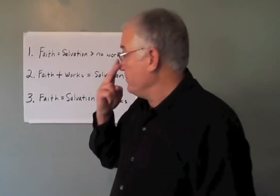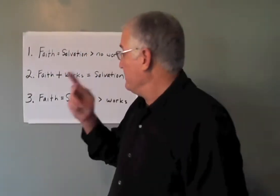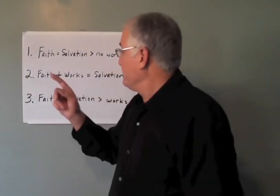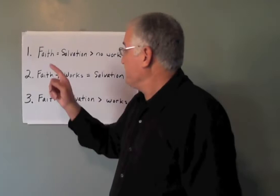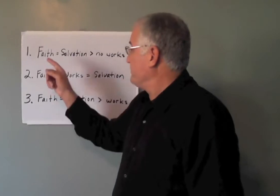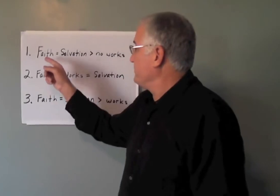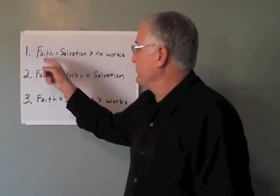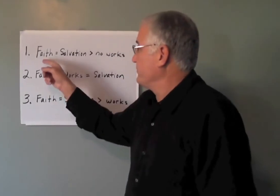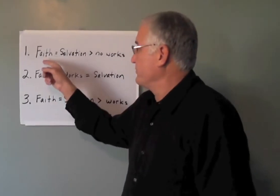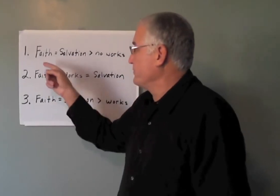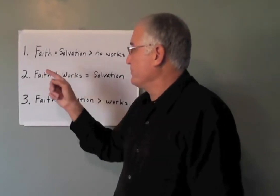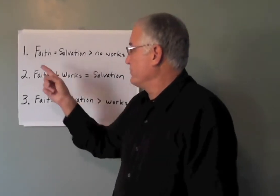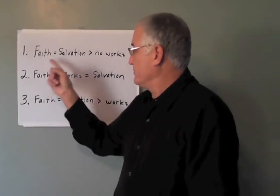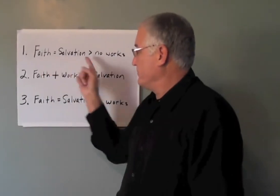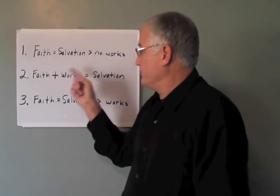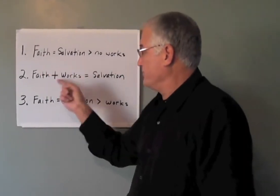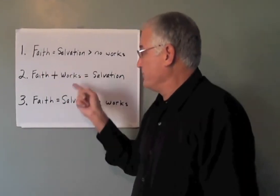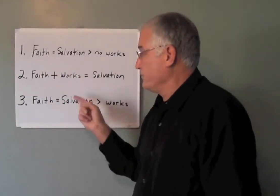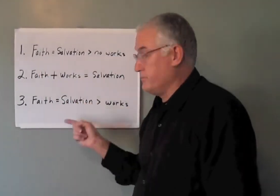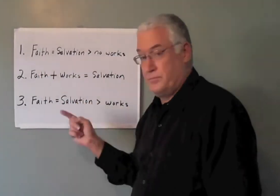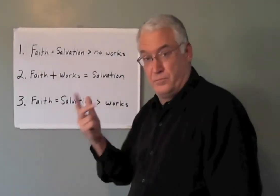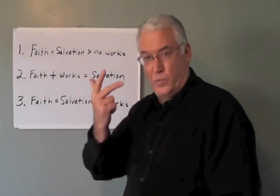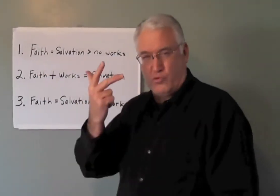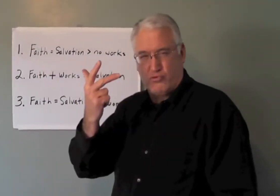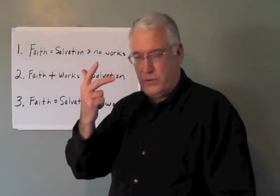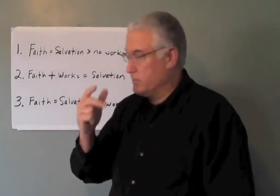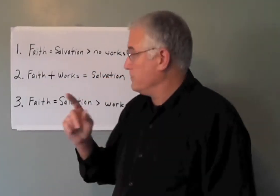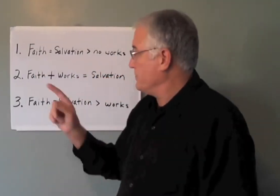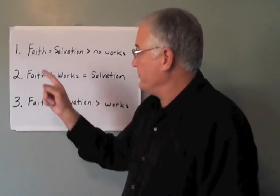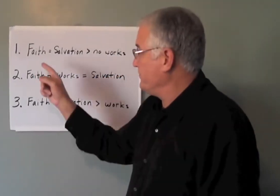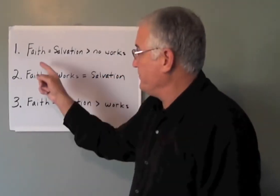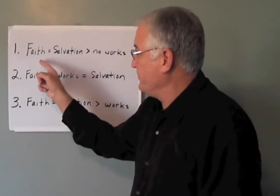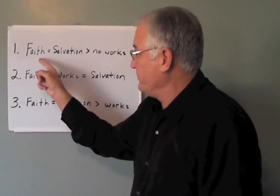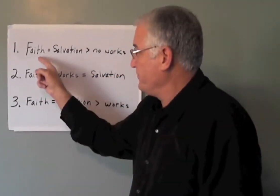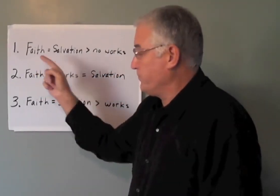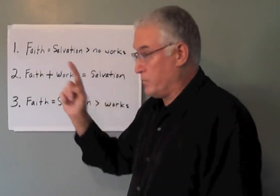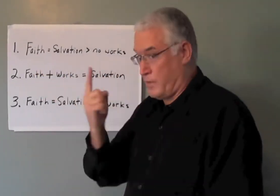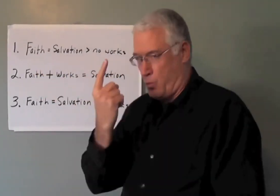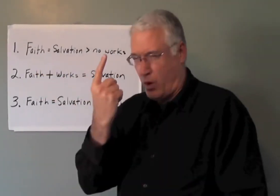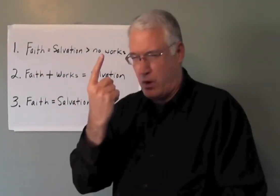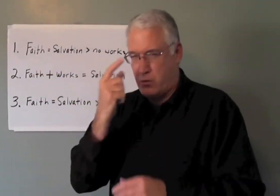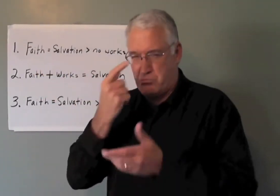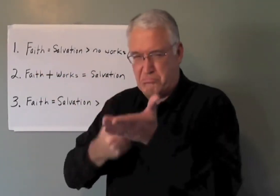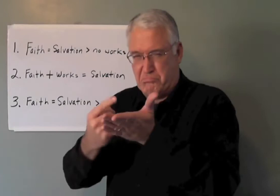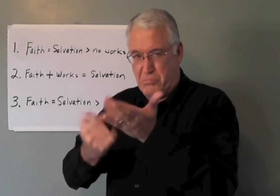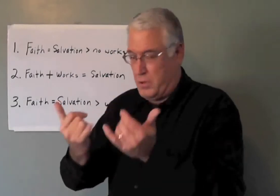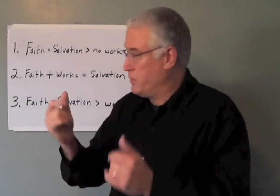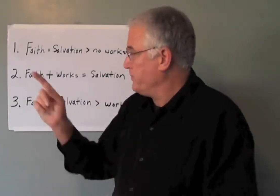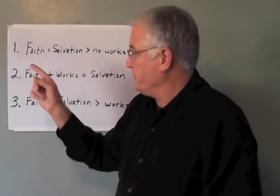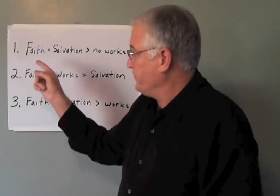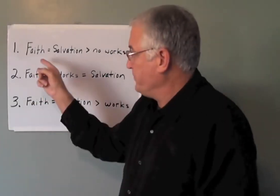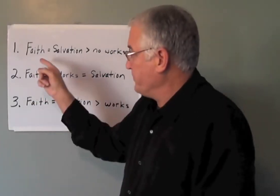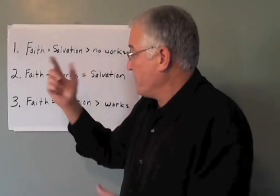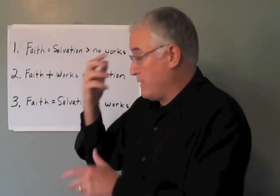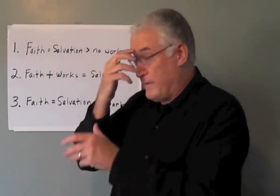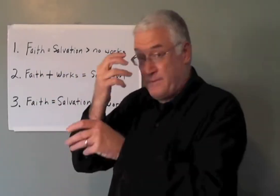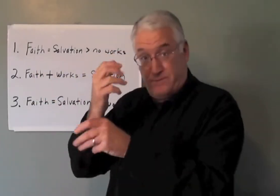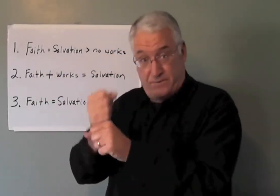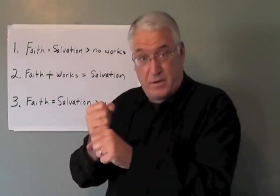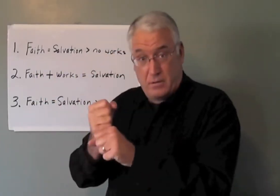You see here, I have three things on the board. Three different perspectives. And we're going to look at the first one first and discuss